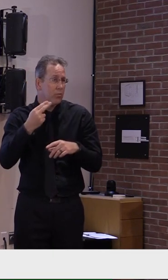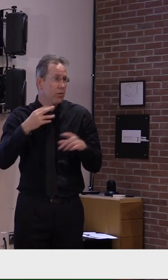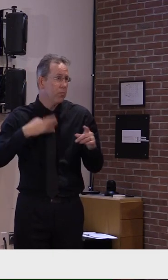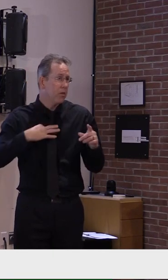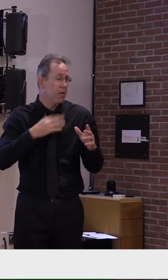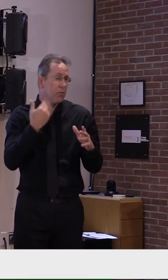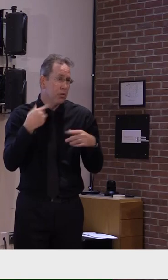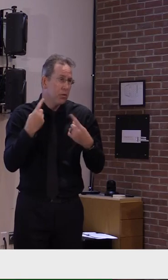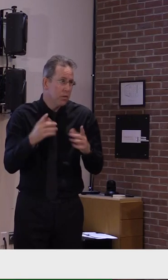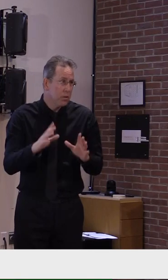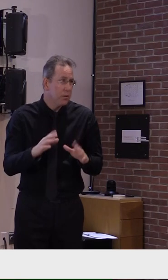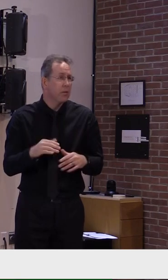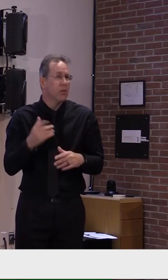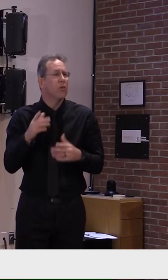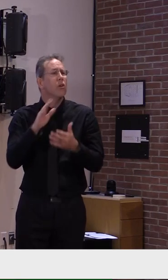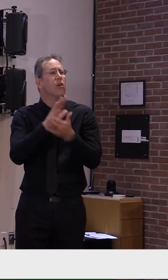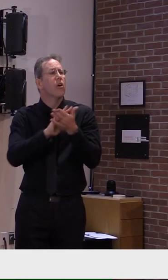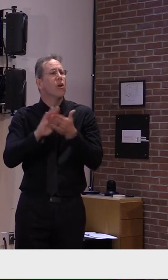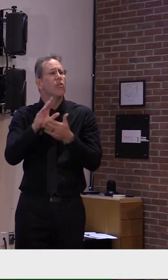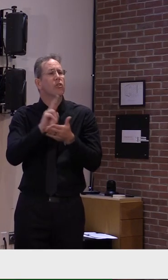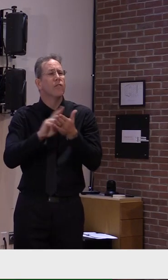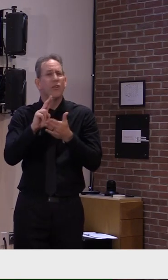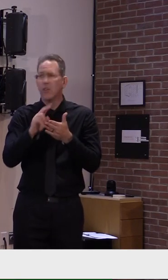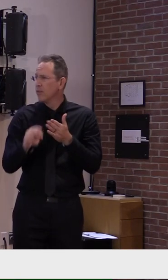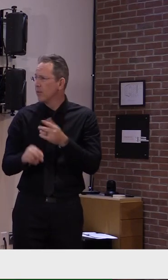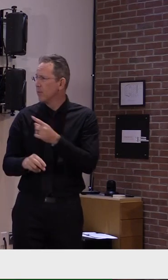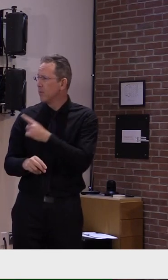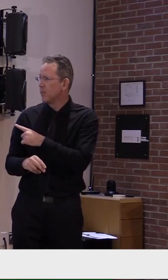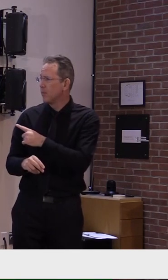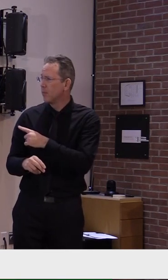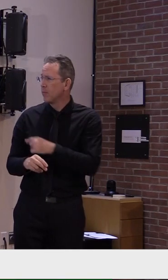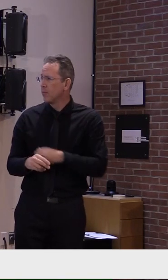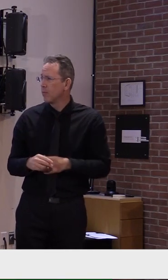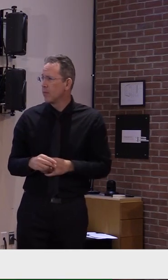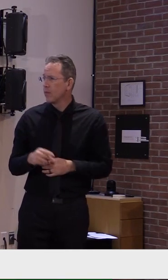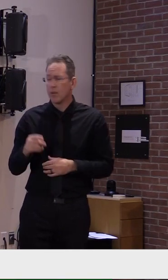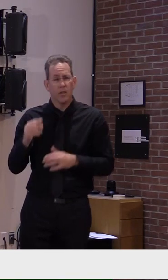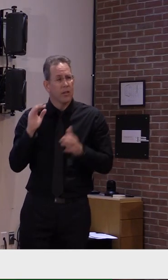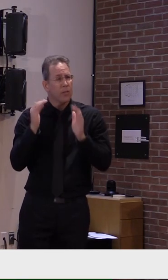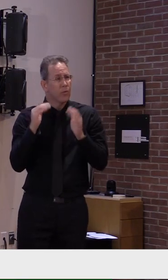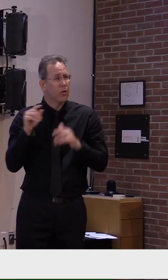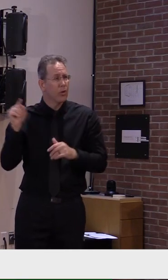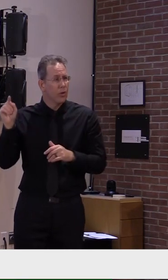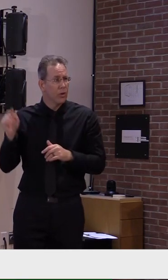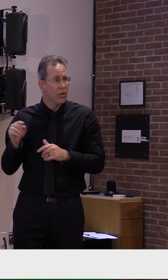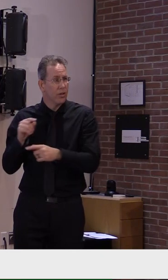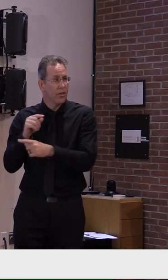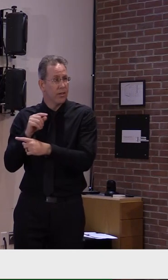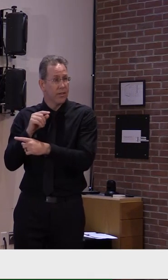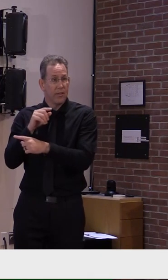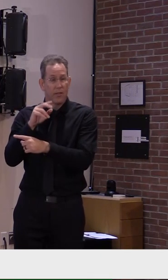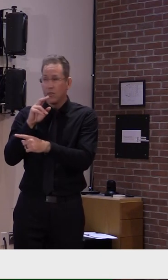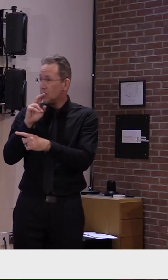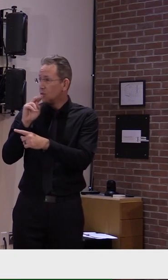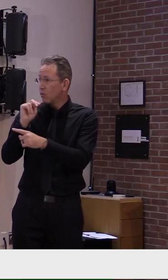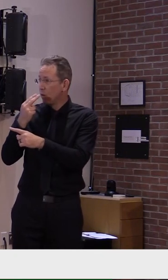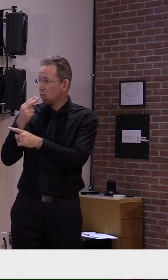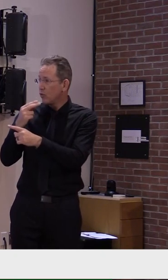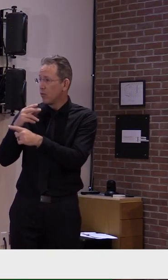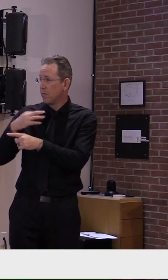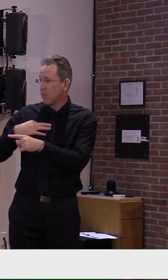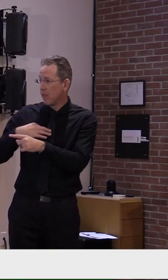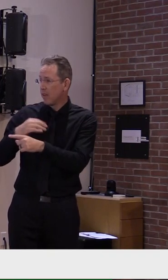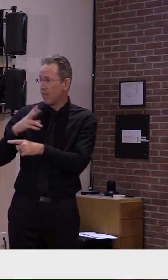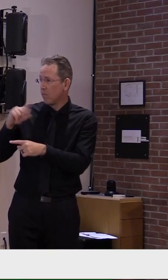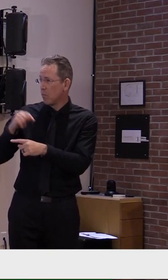New Hampshire, driven largely by the University of New Hampshire, added 121 cases this week. Maine, across its colleges,